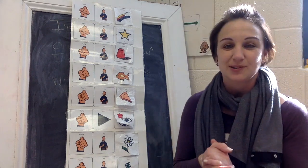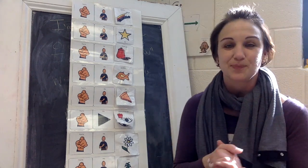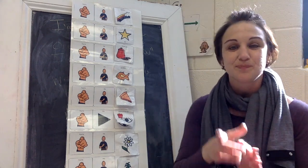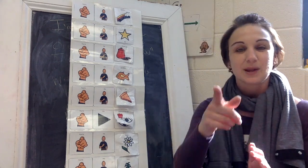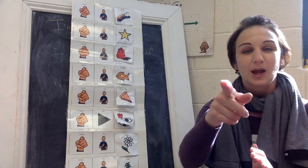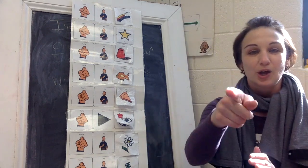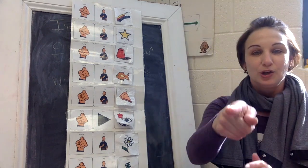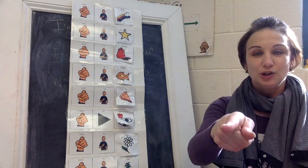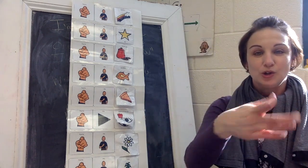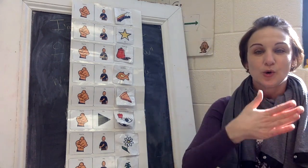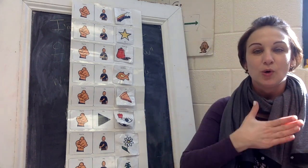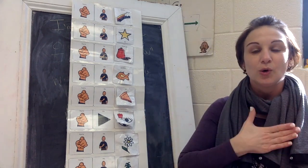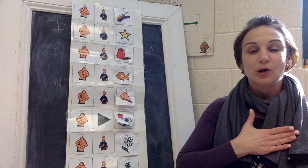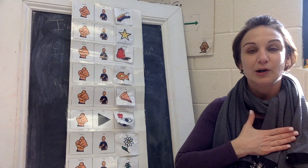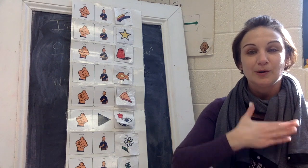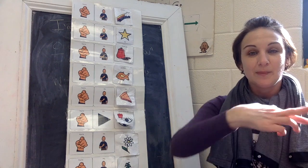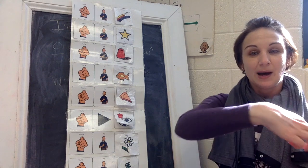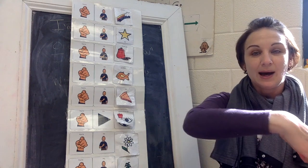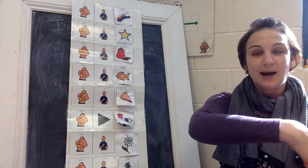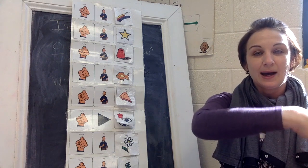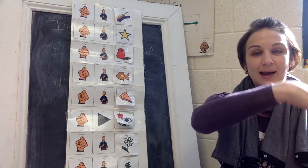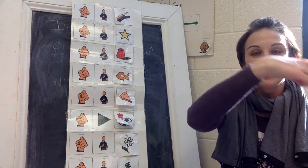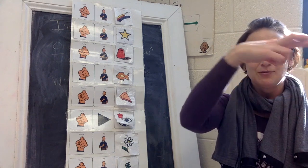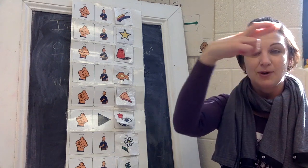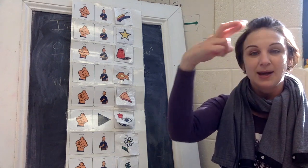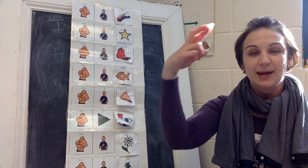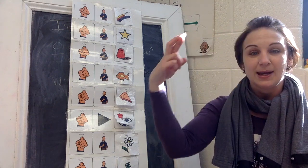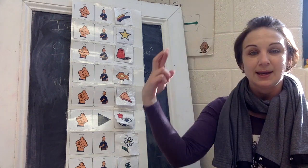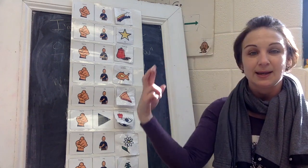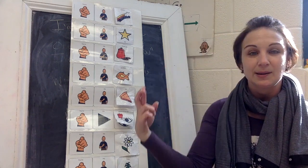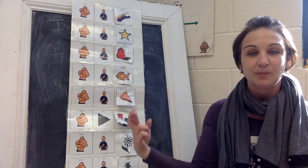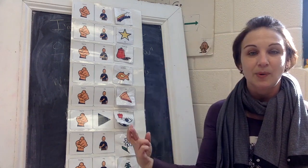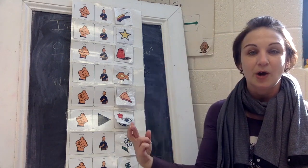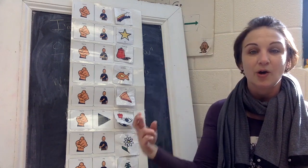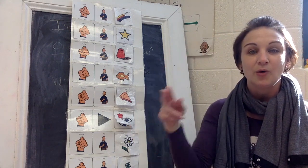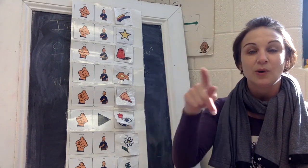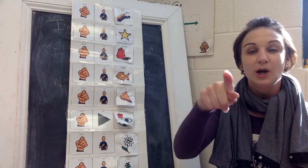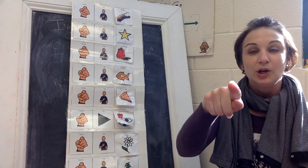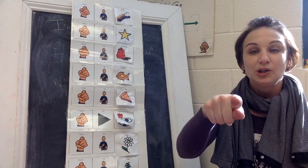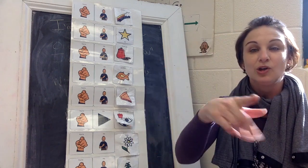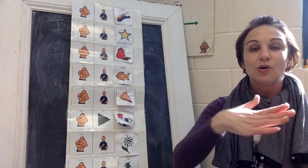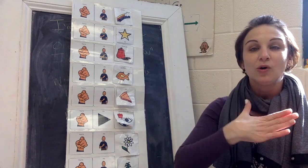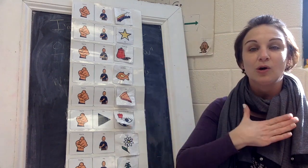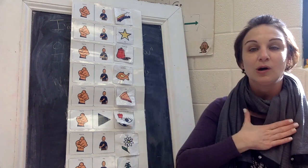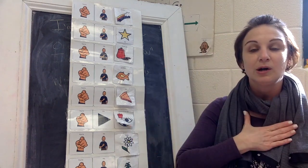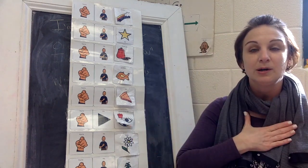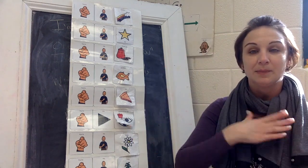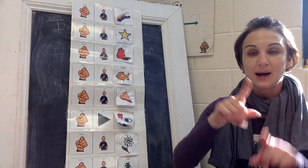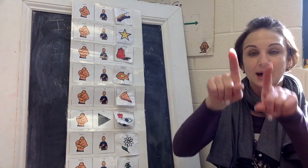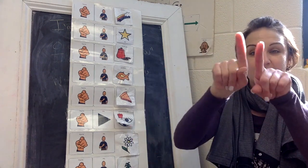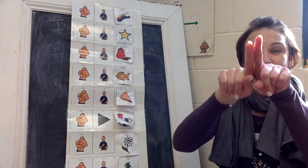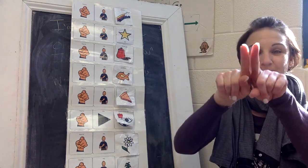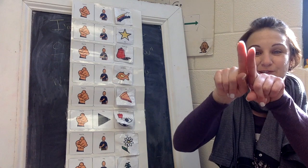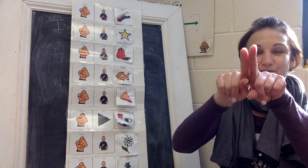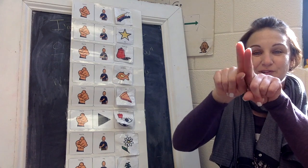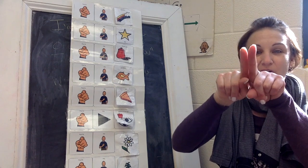You're my rainbow. You're my star.